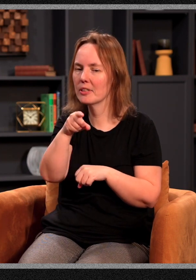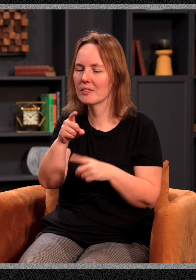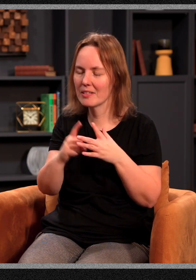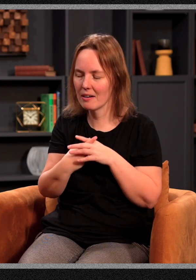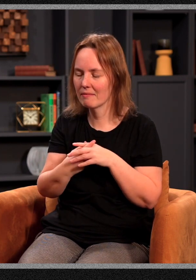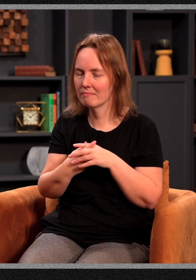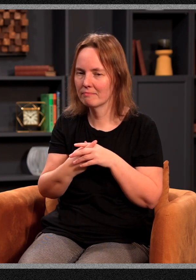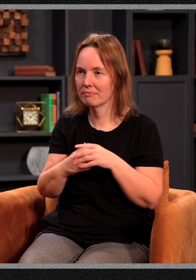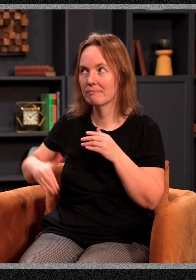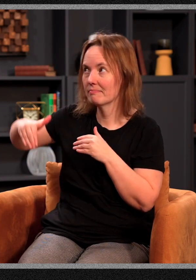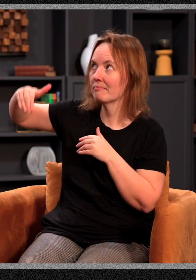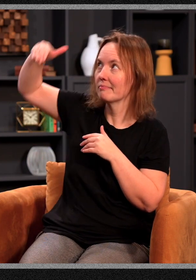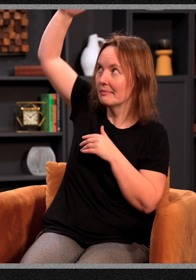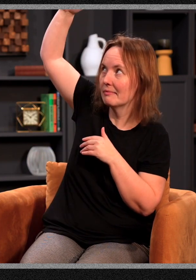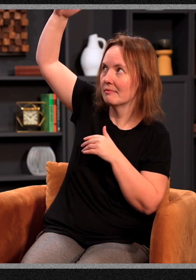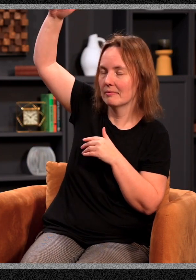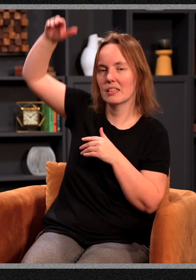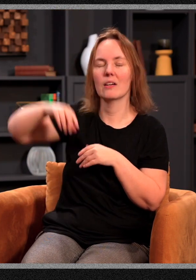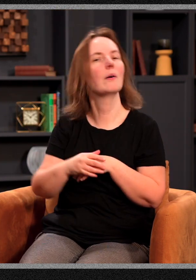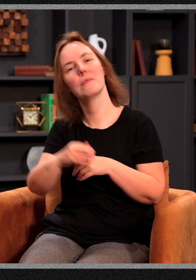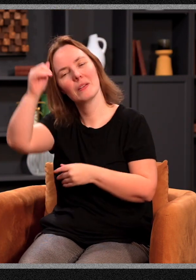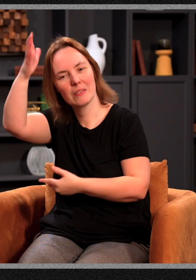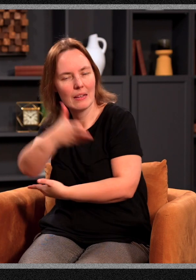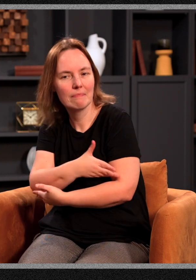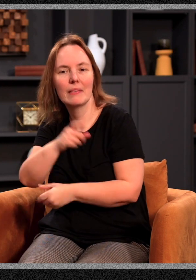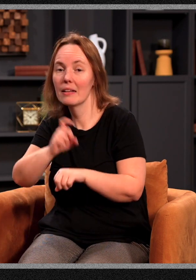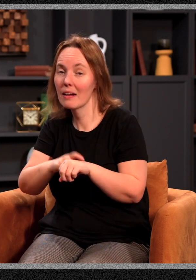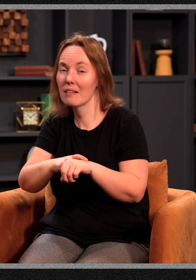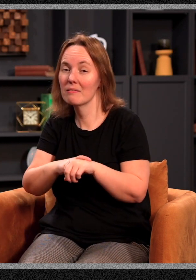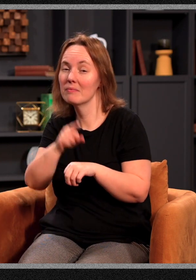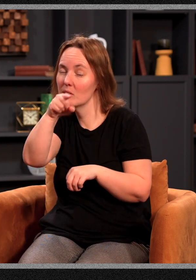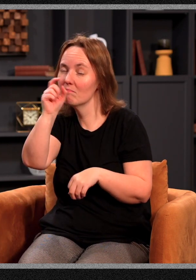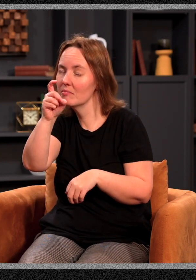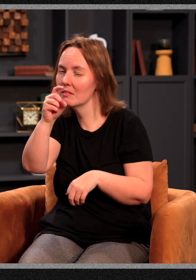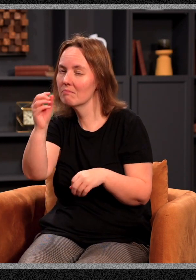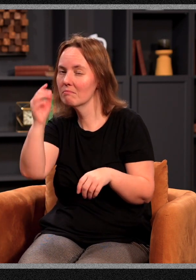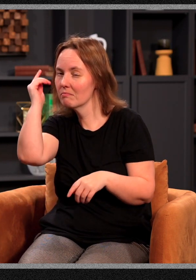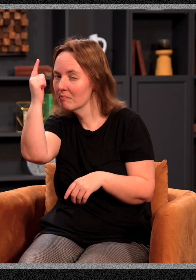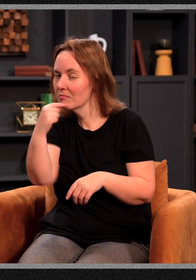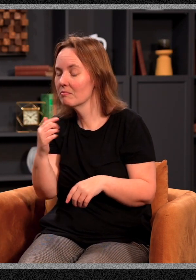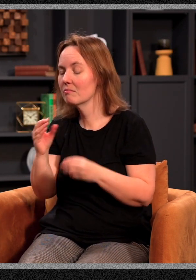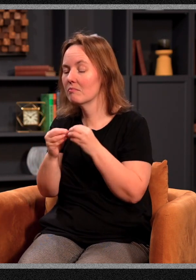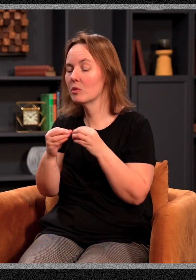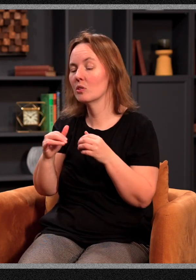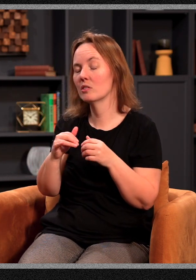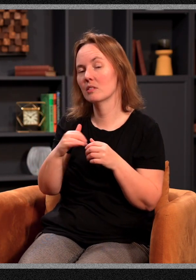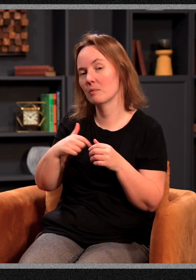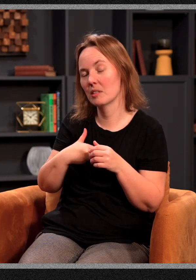for you to start getting taller. Or son, it's time for you to start looking a bit like me. Or maybe acting a bit more like your